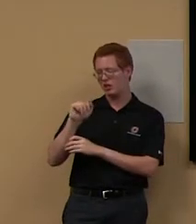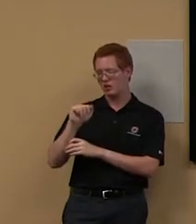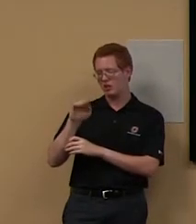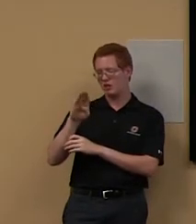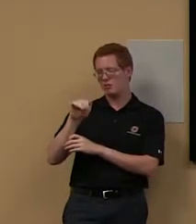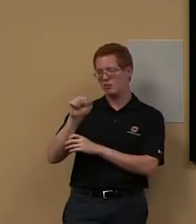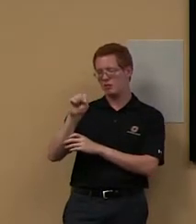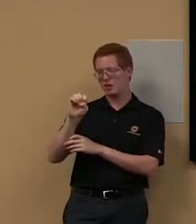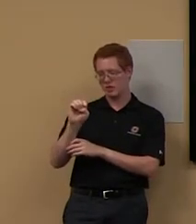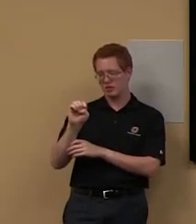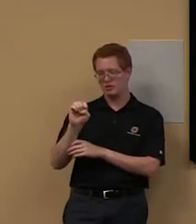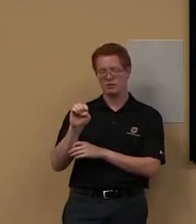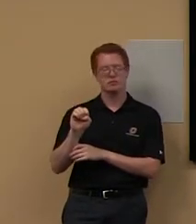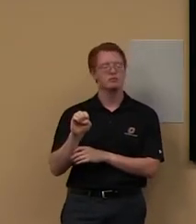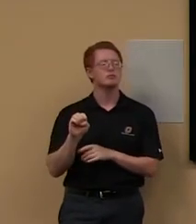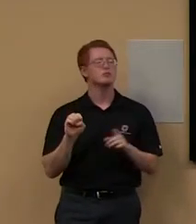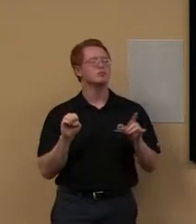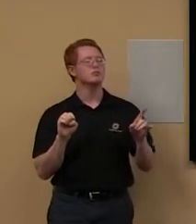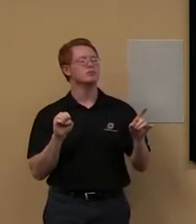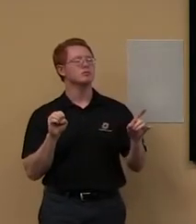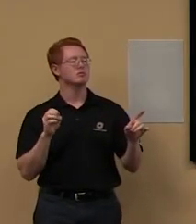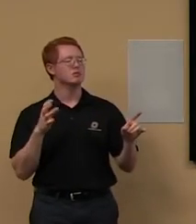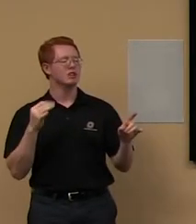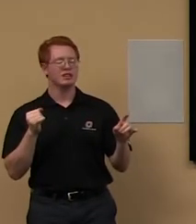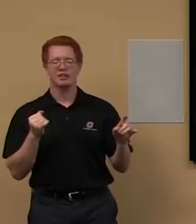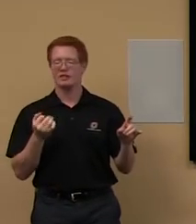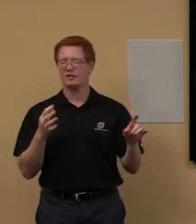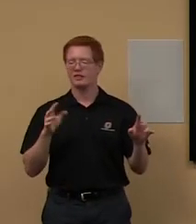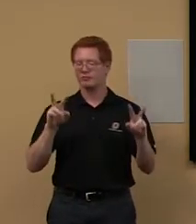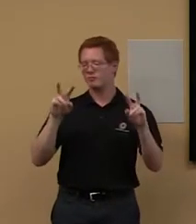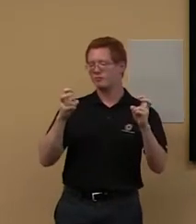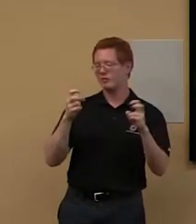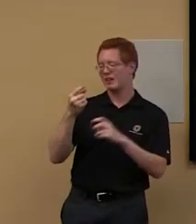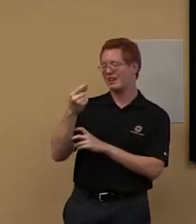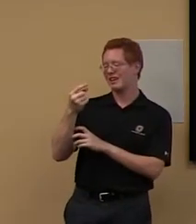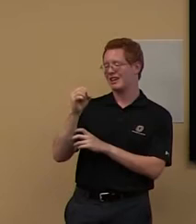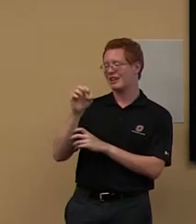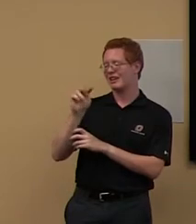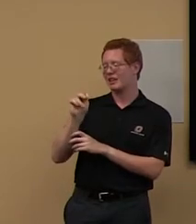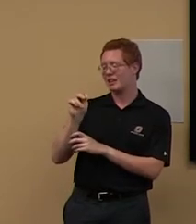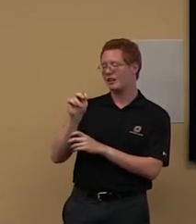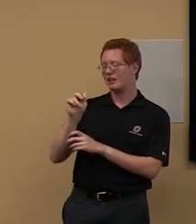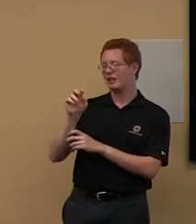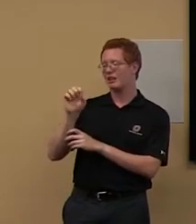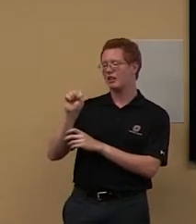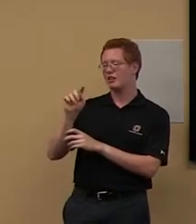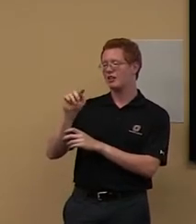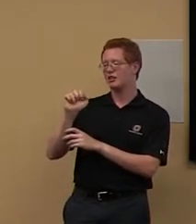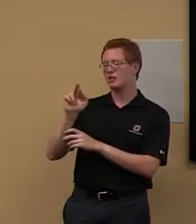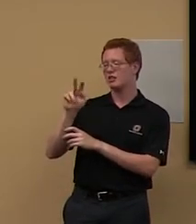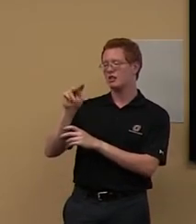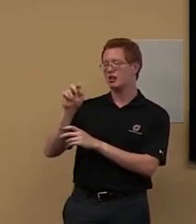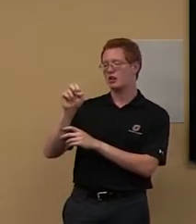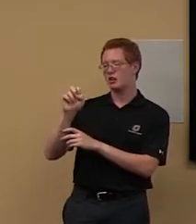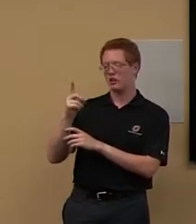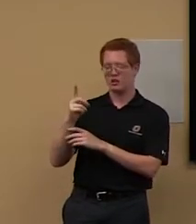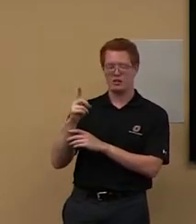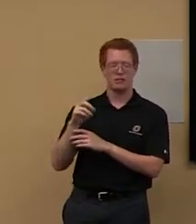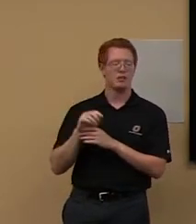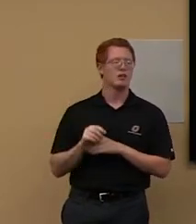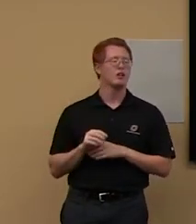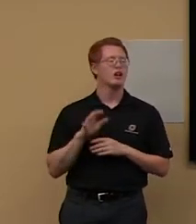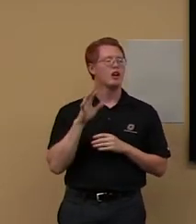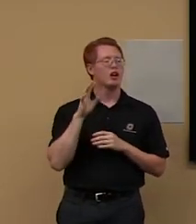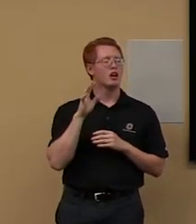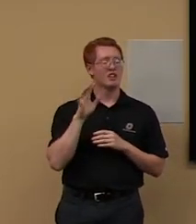about our, um, these, these get started guides that I talked about a little bit. Um, these will tell you a lot of stuff, uh, stuff.